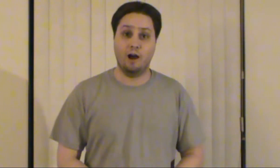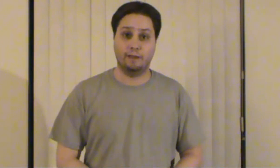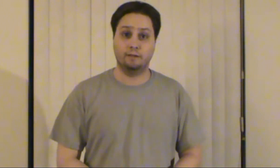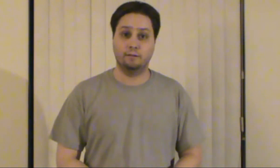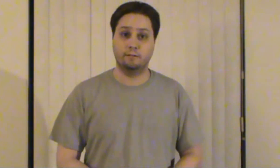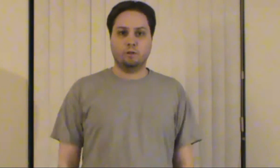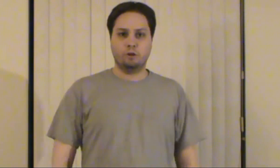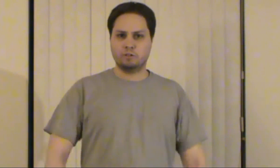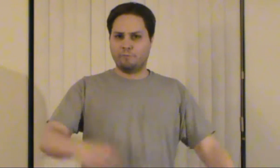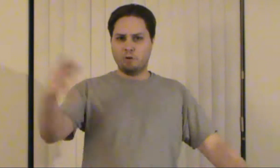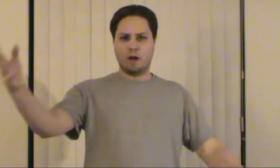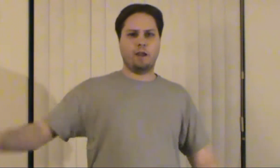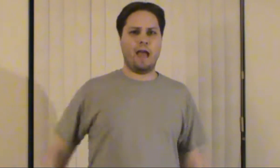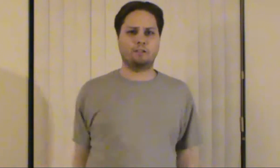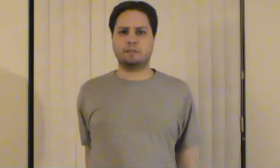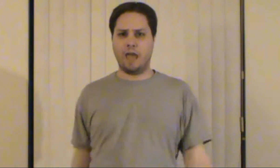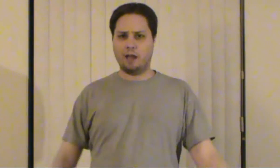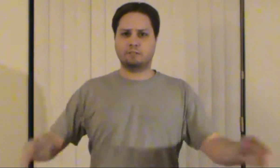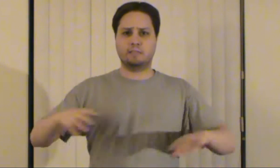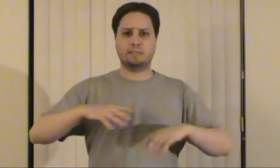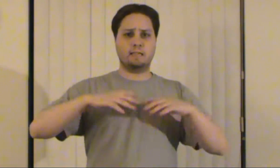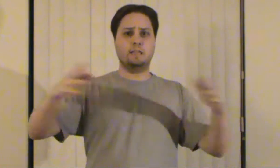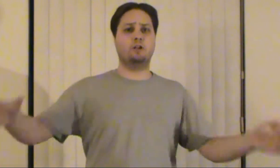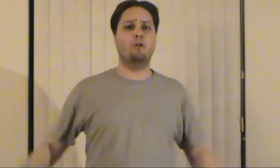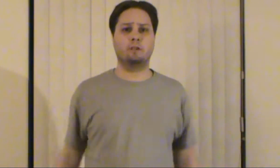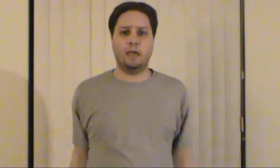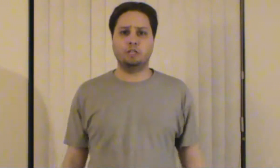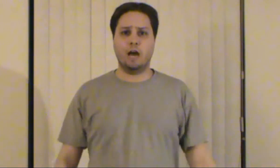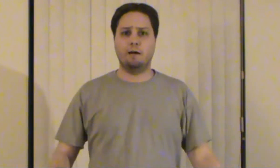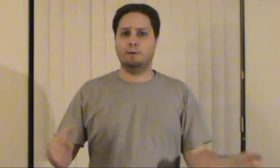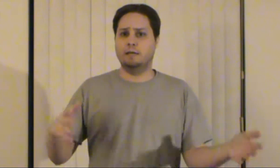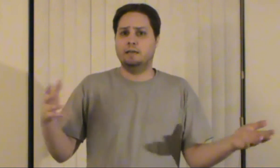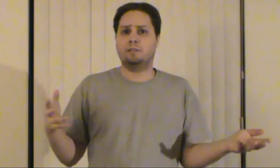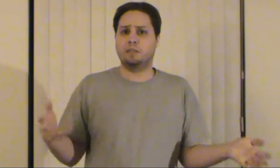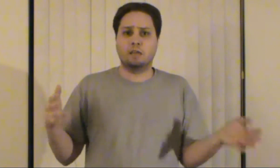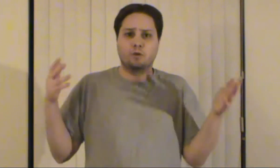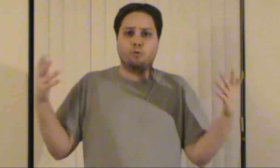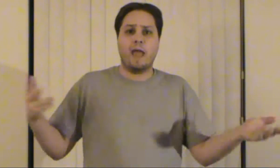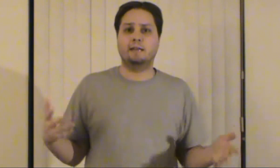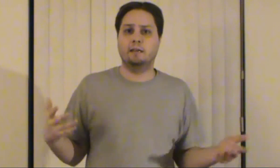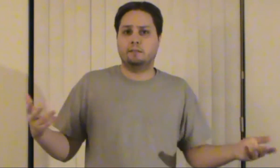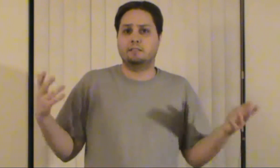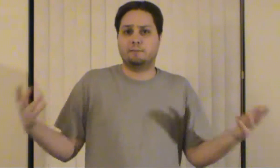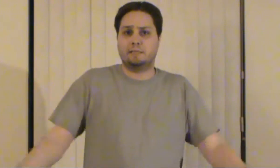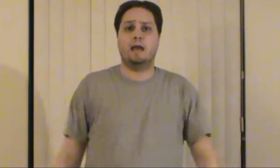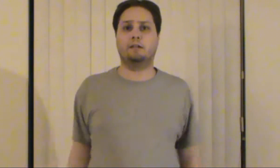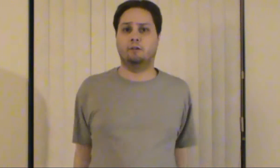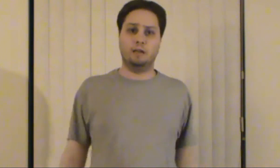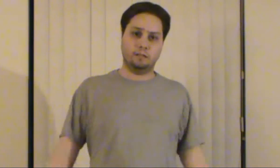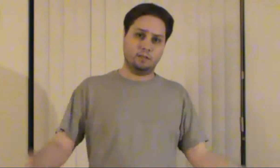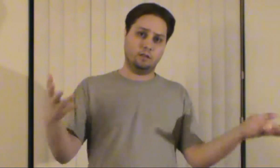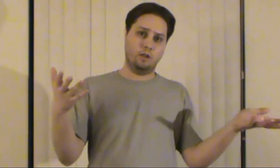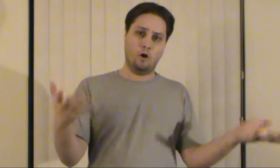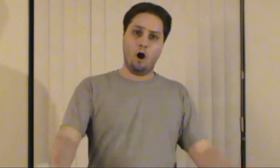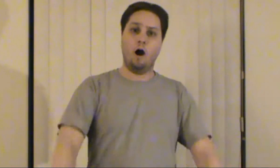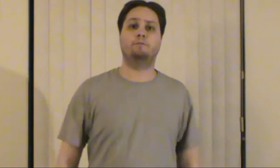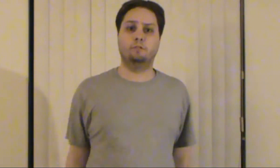fine. There was a few other actors and actresses that did an okay job, but nothing grand, nothing spectacular, and nothing awful.